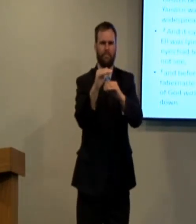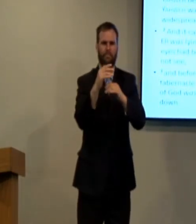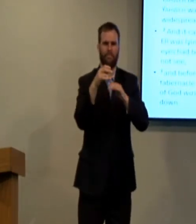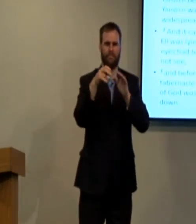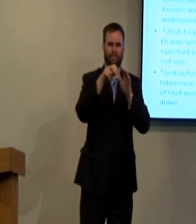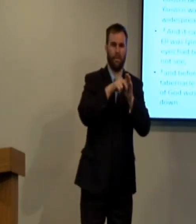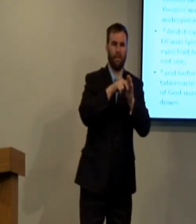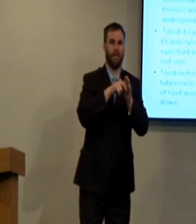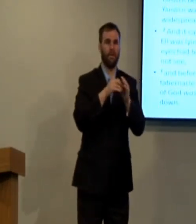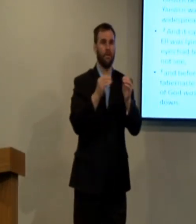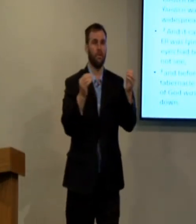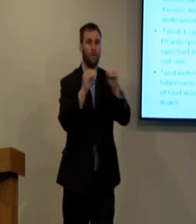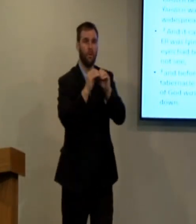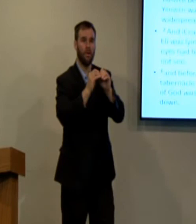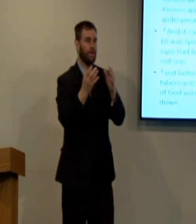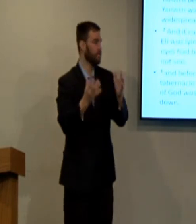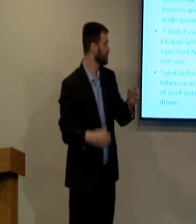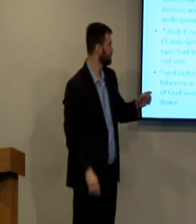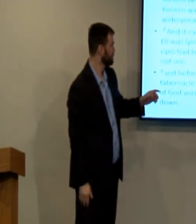So he became limited in his ability.